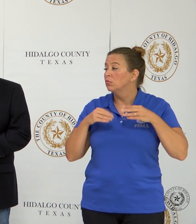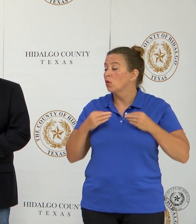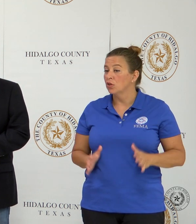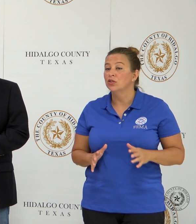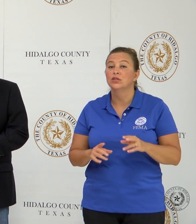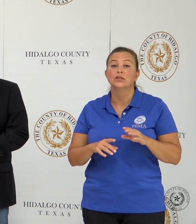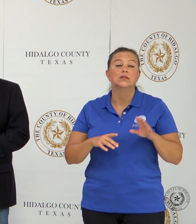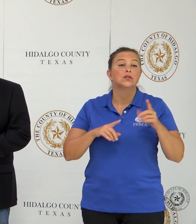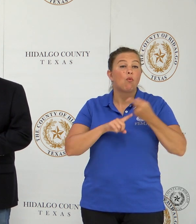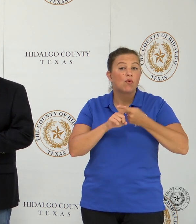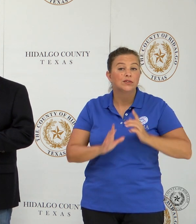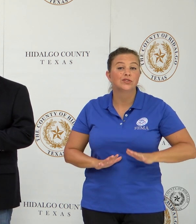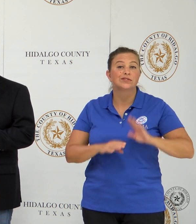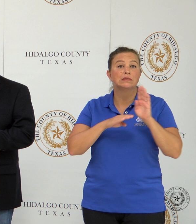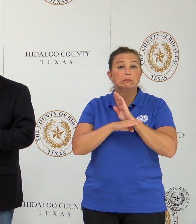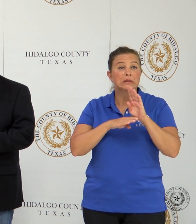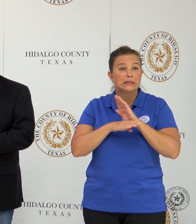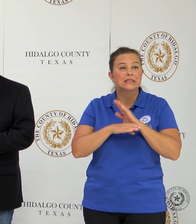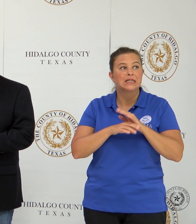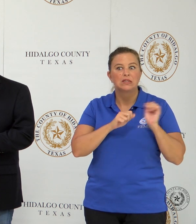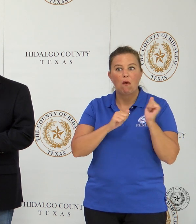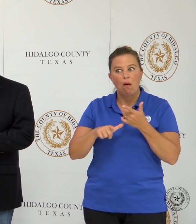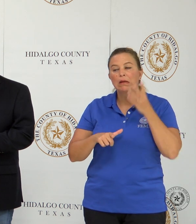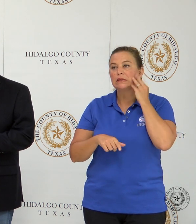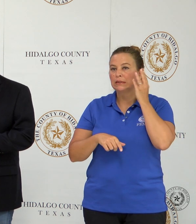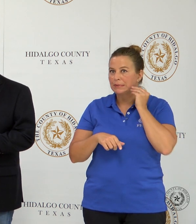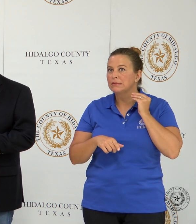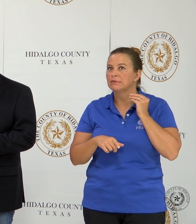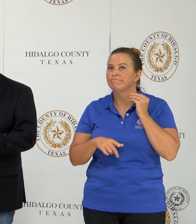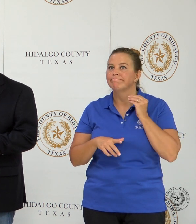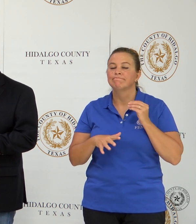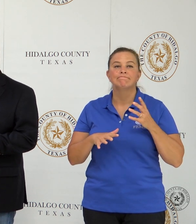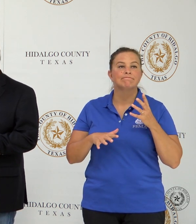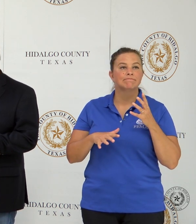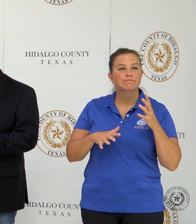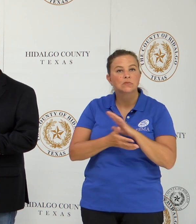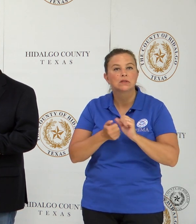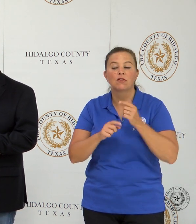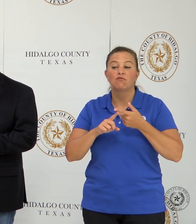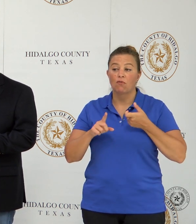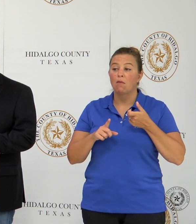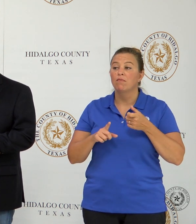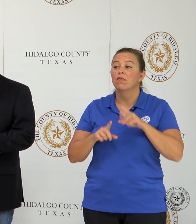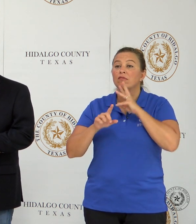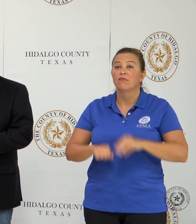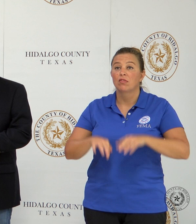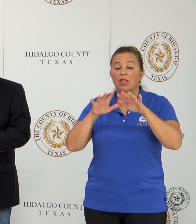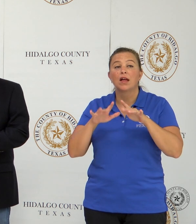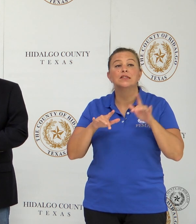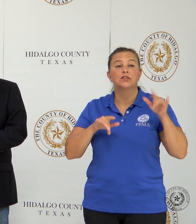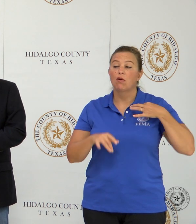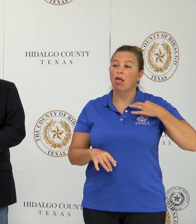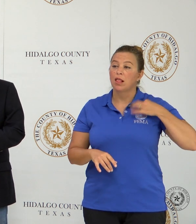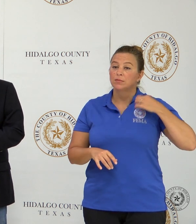impacted by the June 2019 floods are eligible to receive assistance from FEMA, the Small